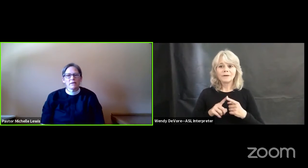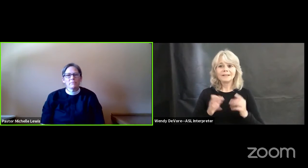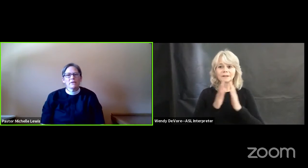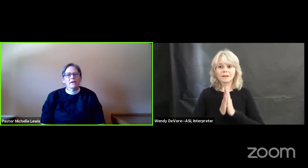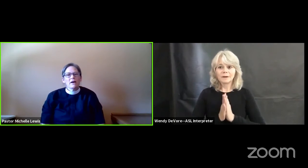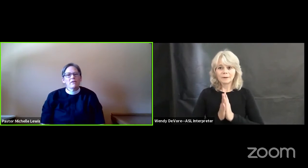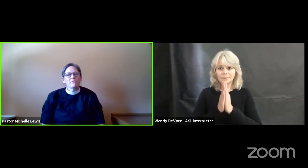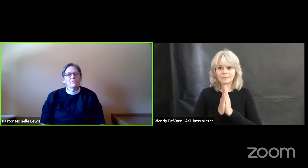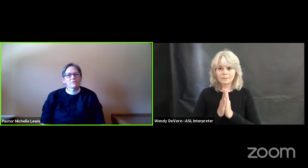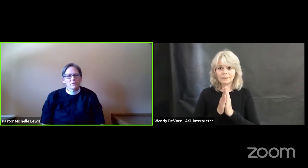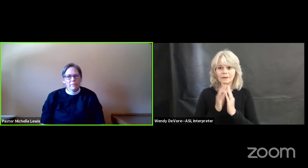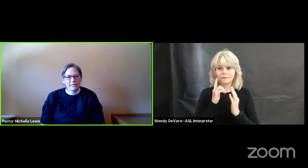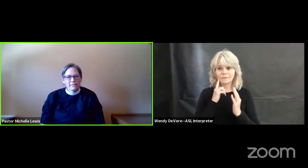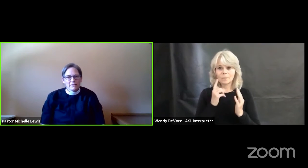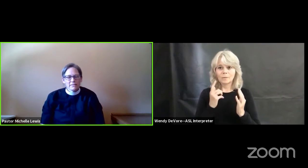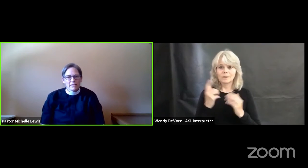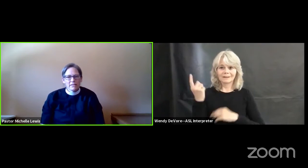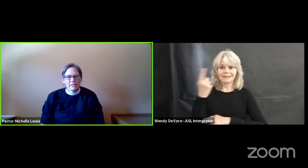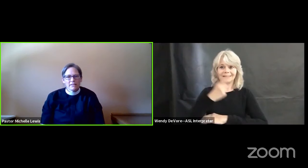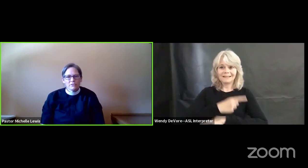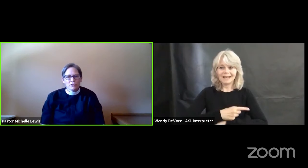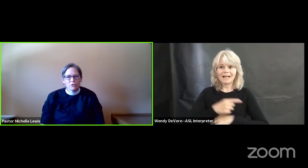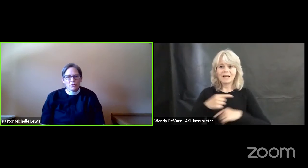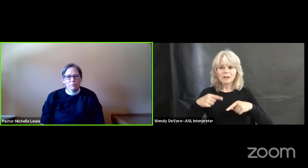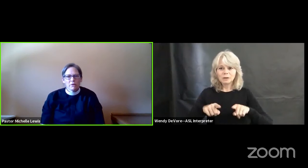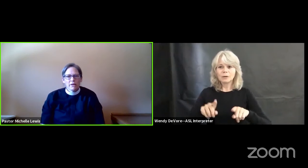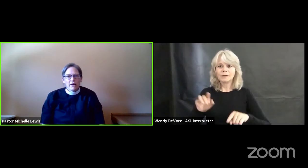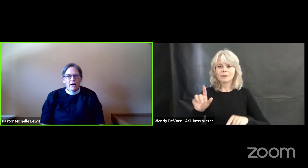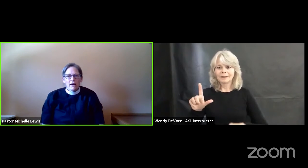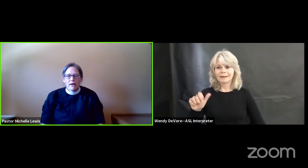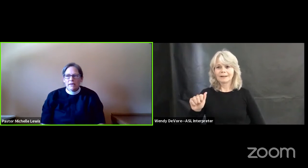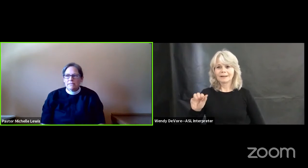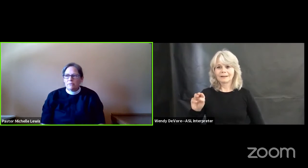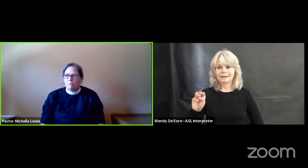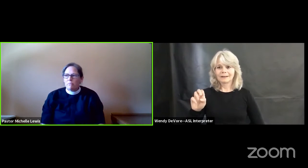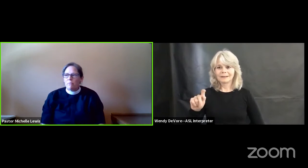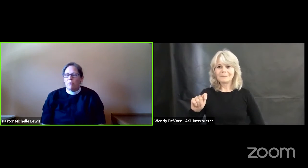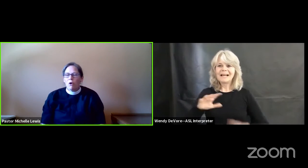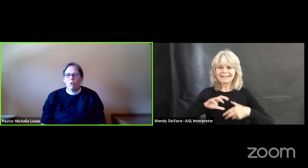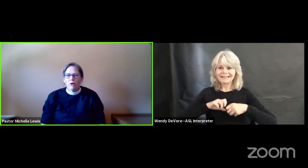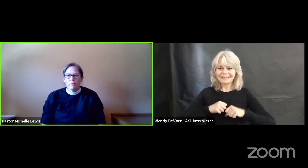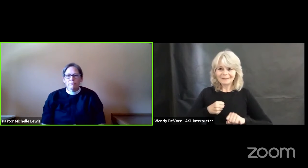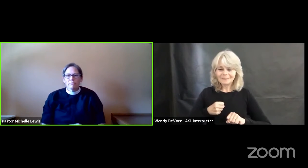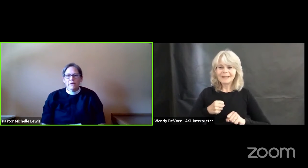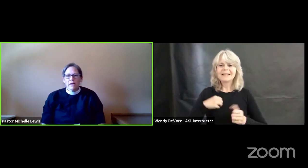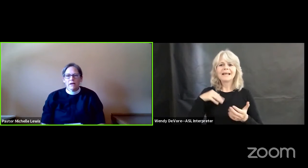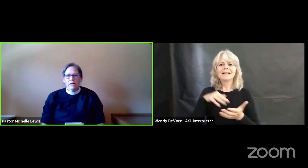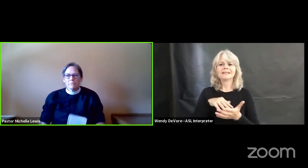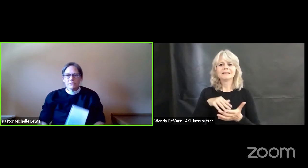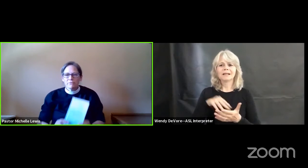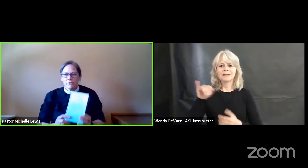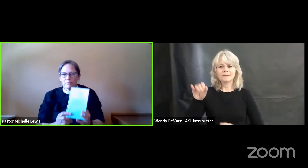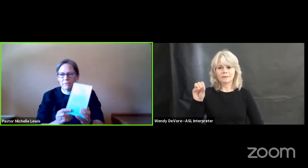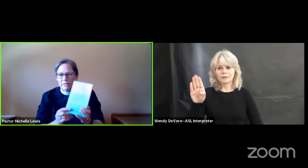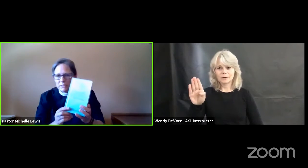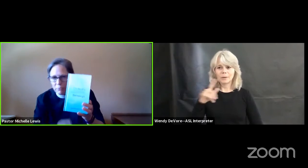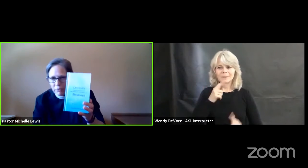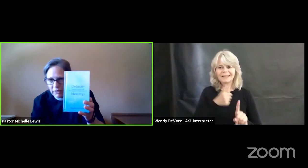of lament and study in Job is a poem that comes from this book